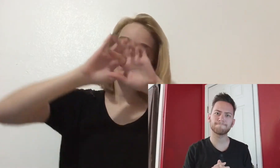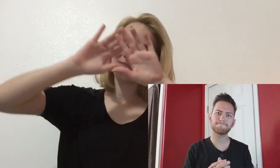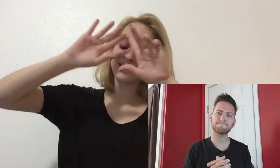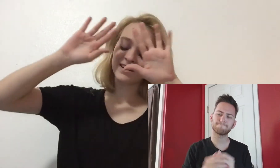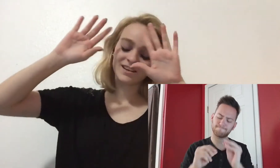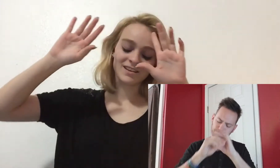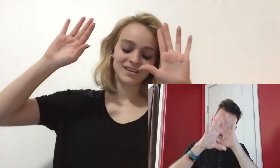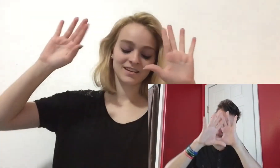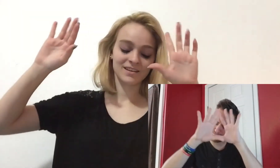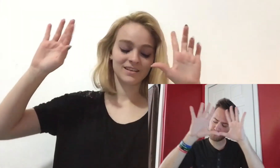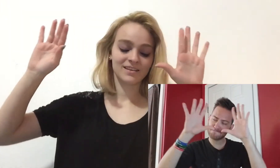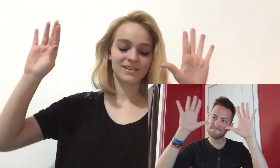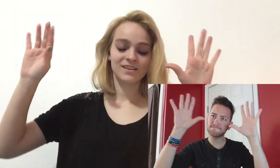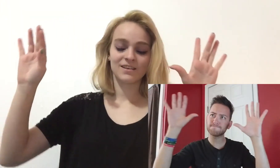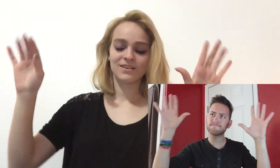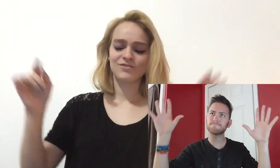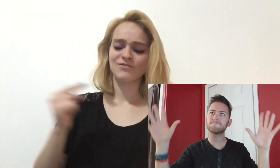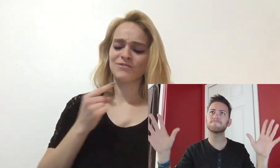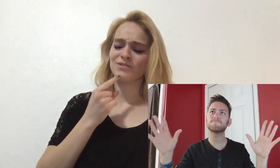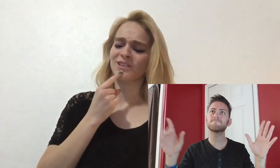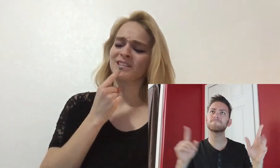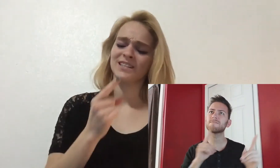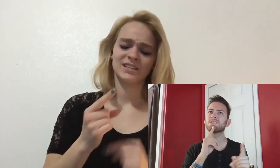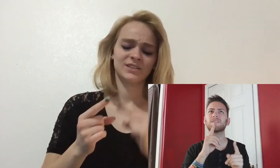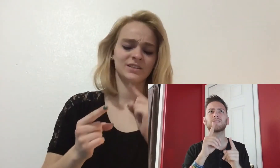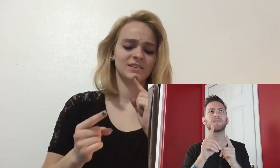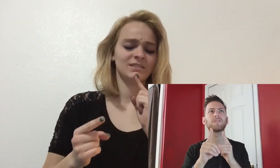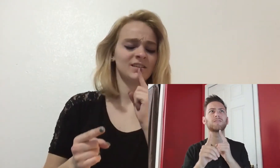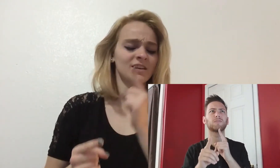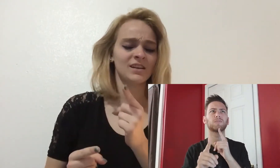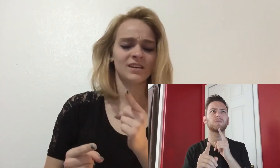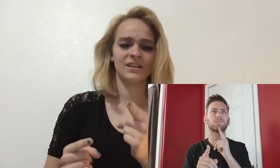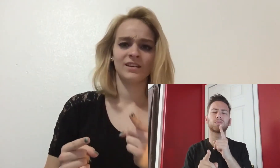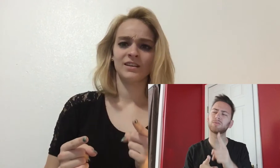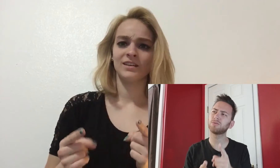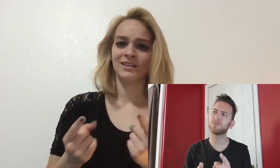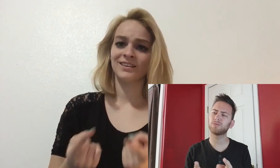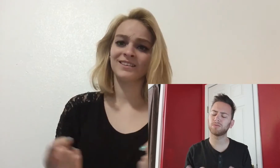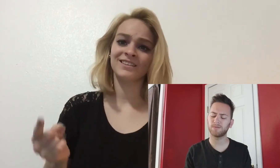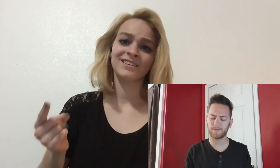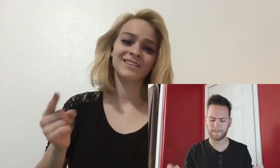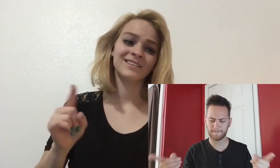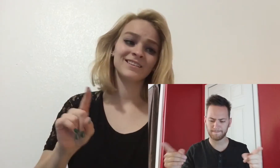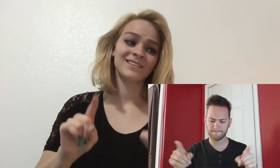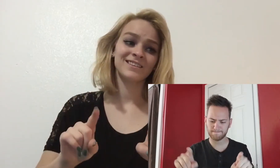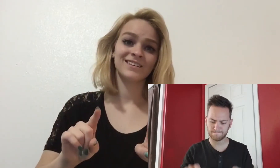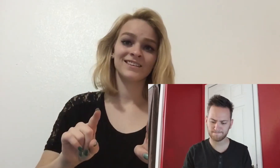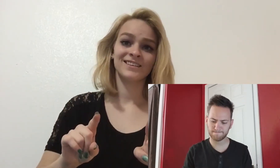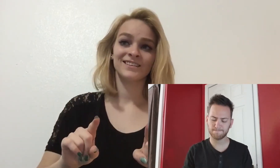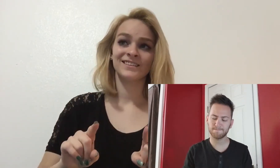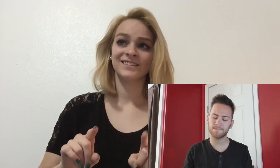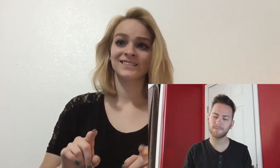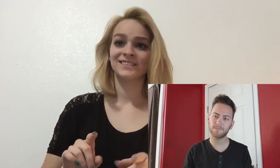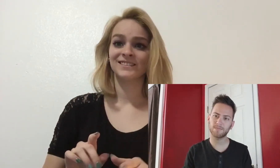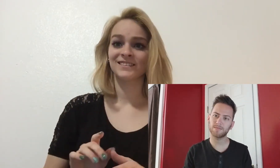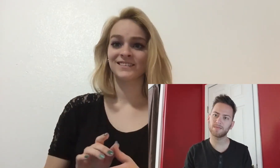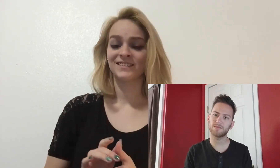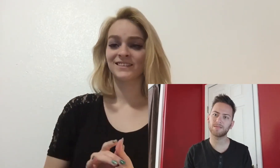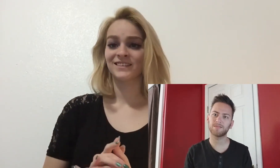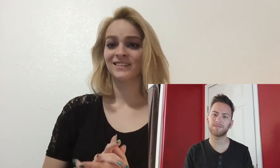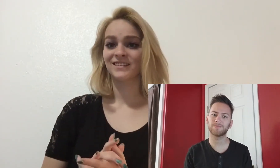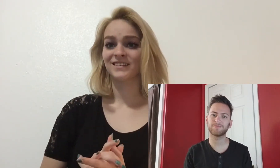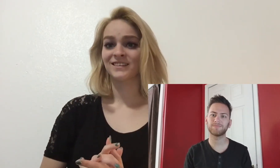and the dreams that you dare to dream really do